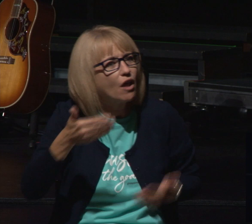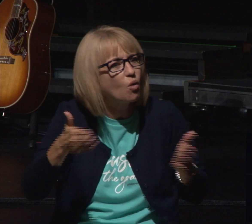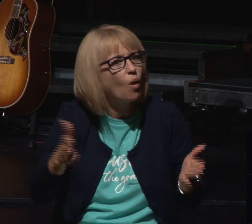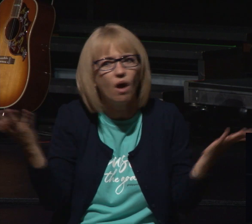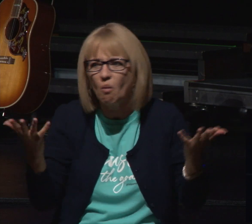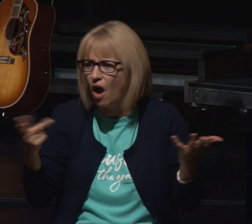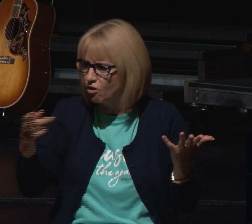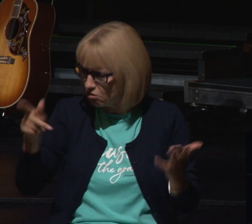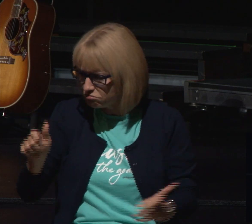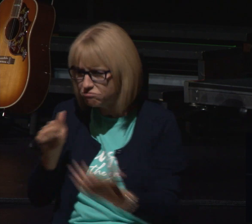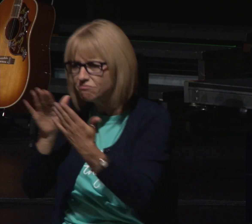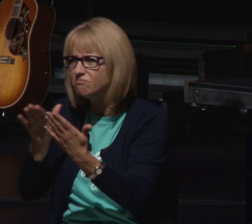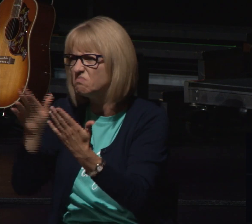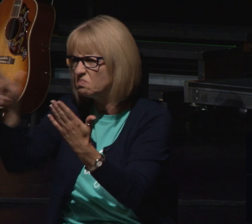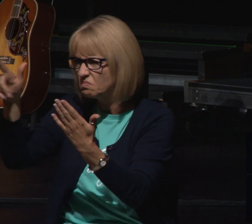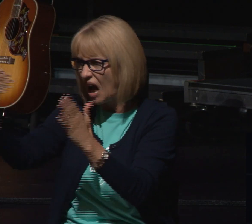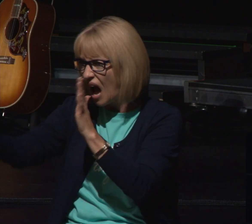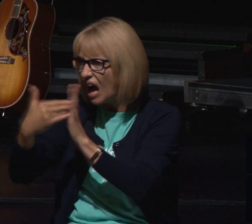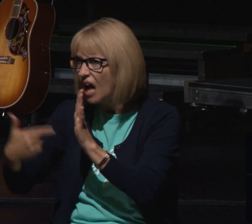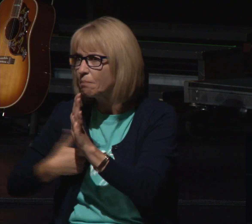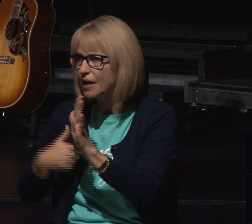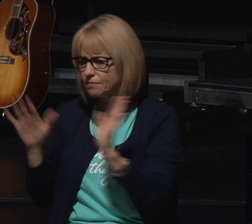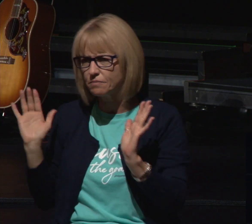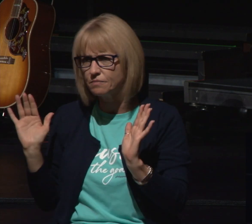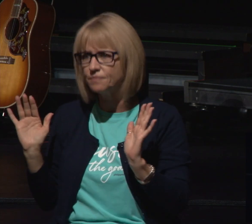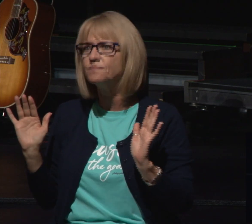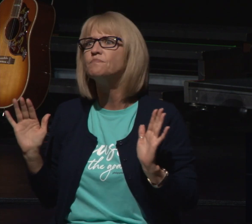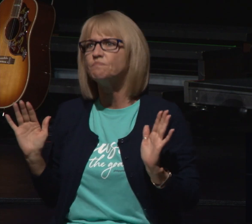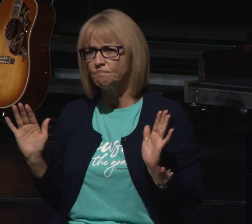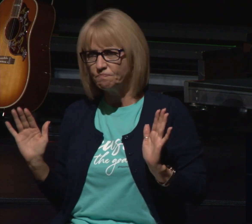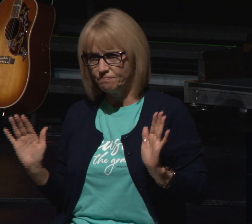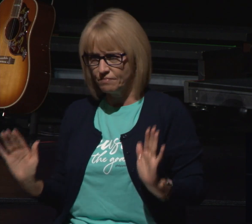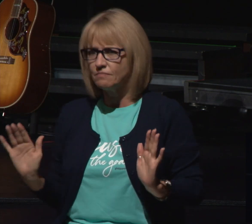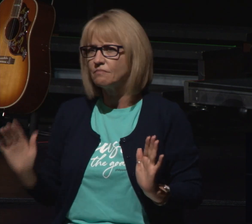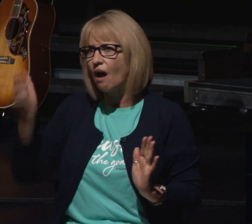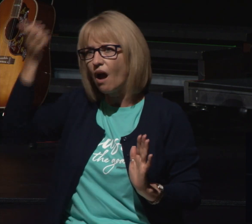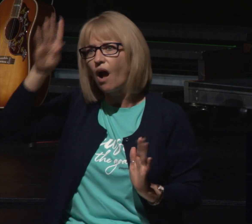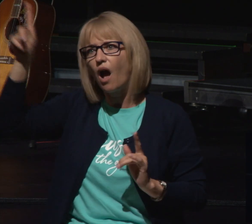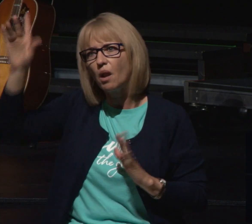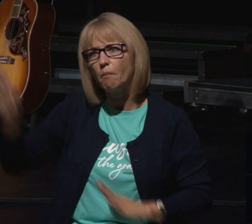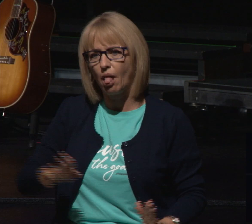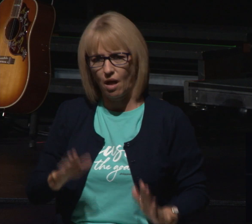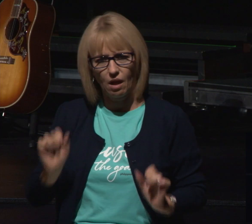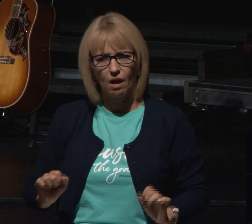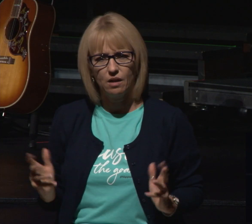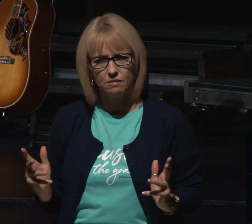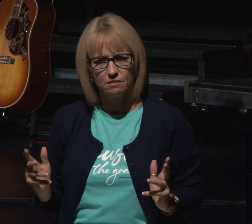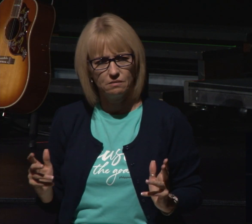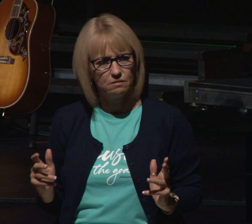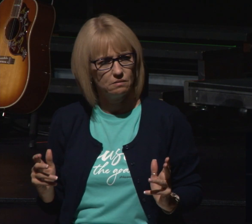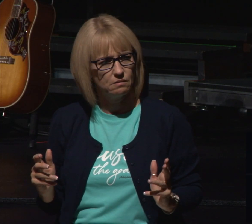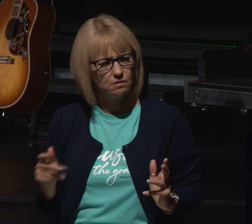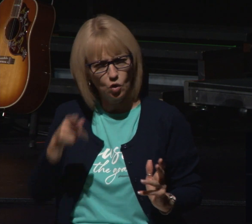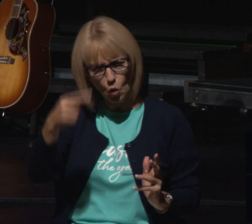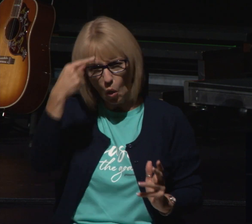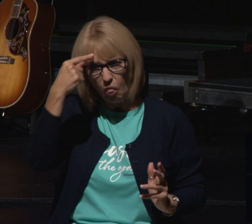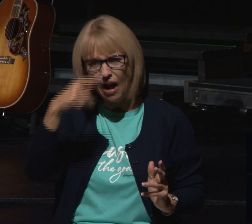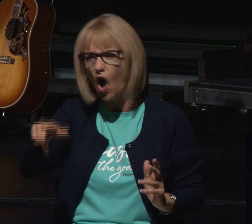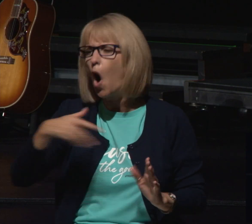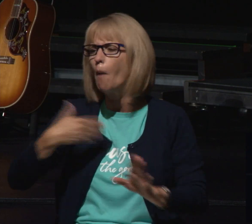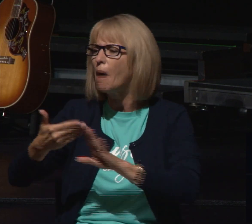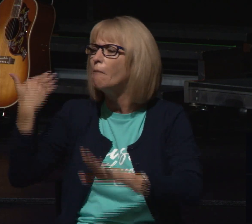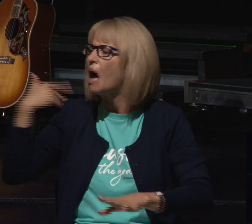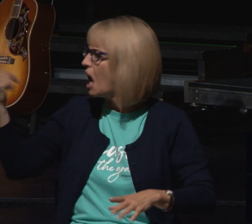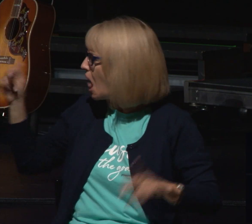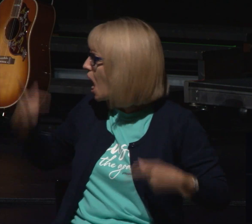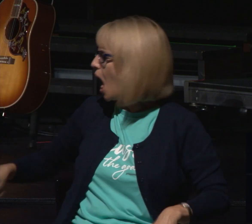realizing that what satan has done against you god can turn it around and work in it somehow and many times we take those things from our past and we use them as an